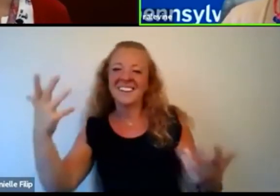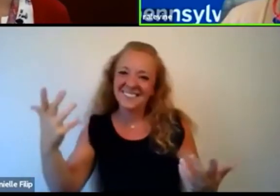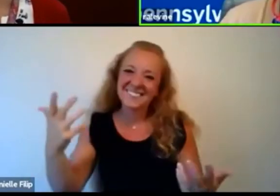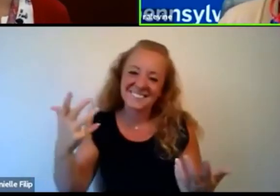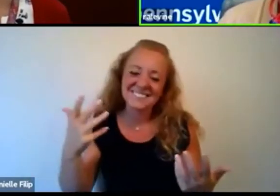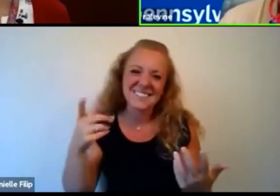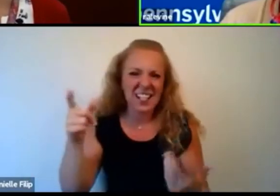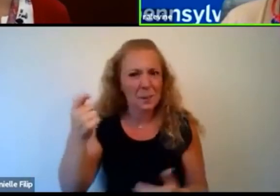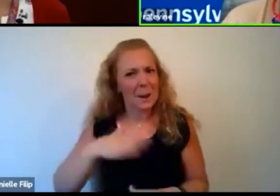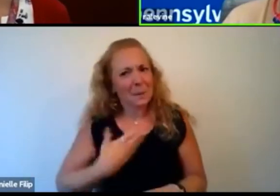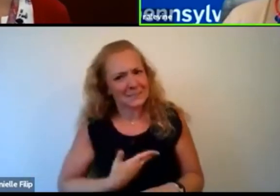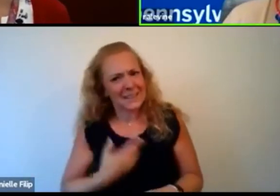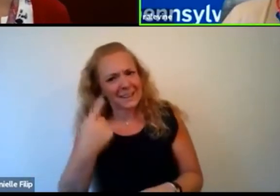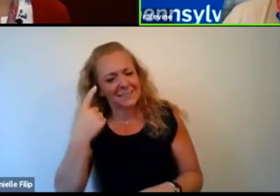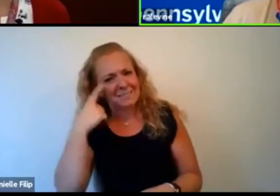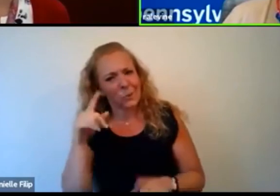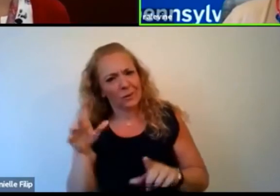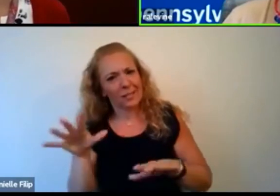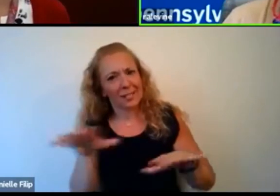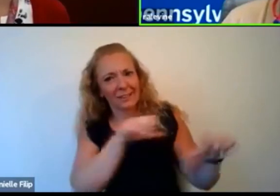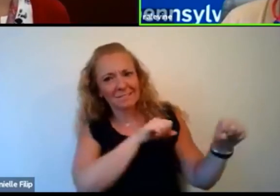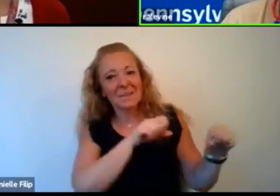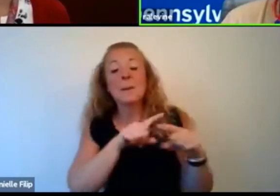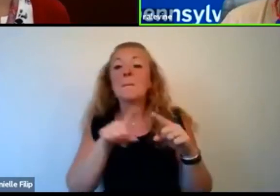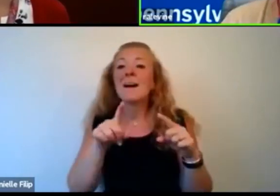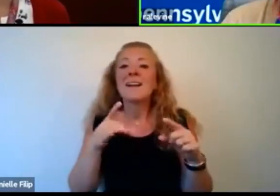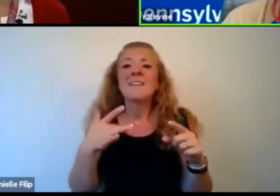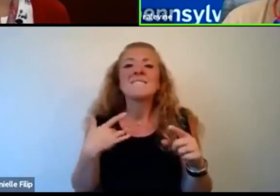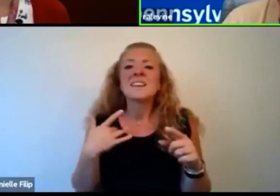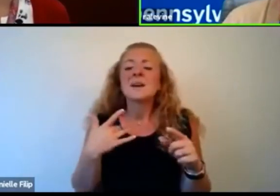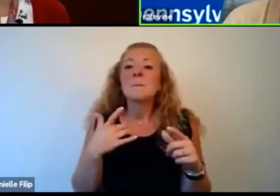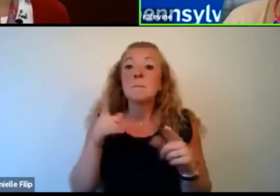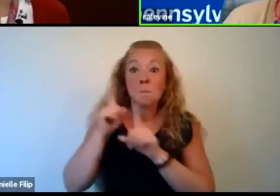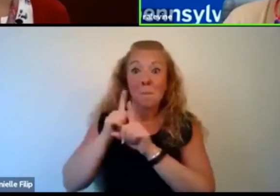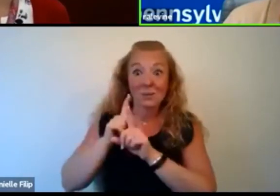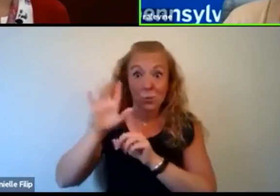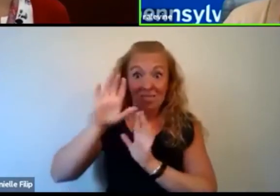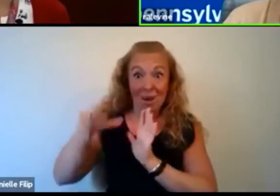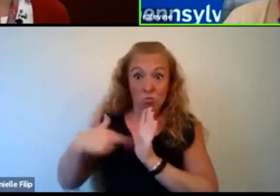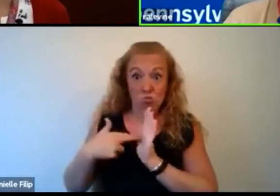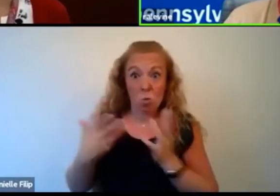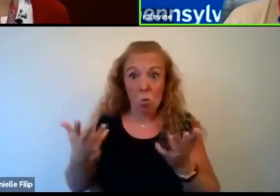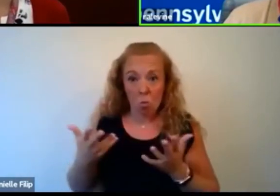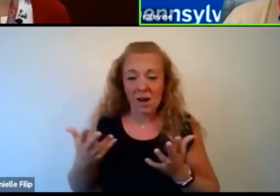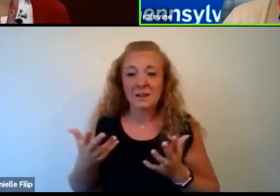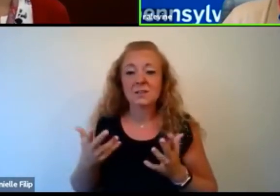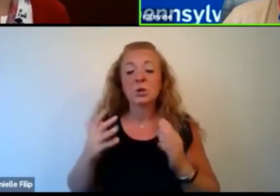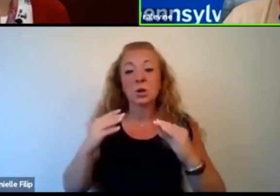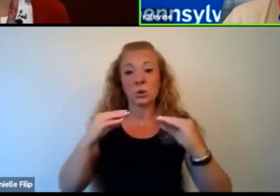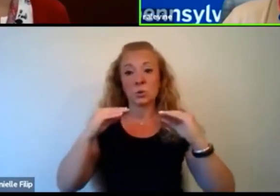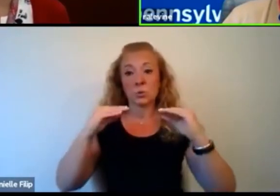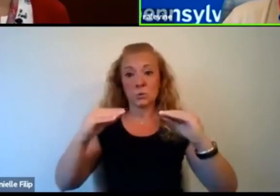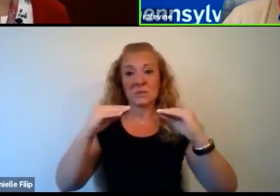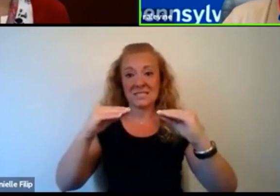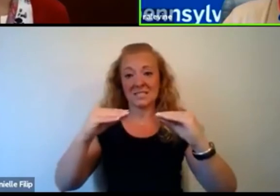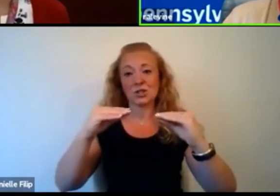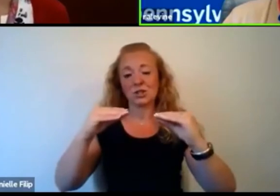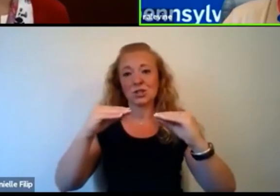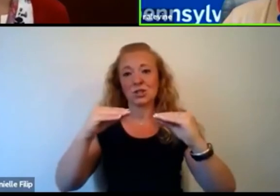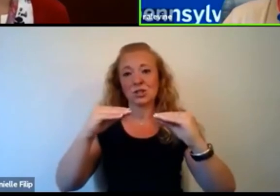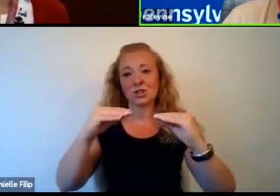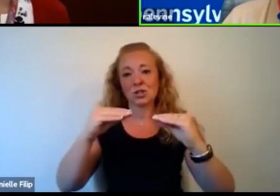kind of upset at me for leaving. So I think that's actually a role of a mentor to be able to, to teach, um, your